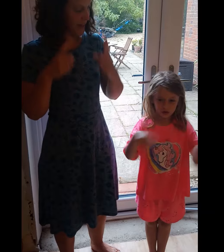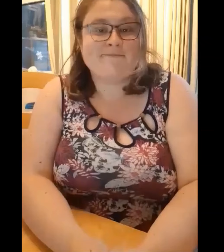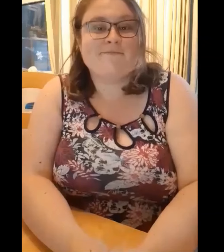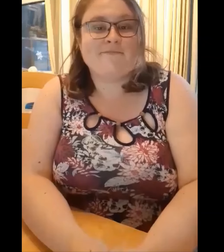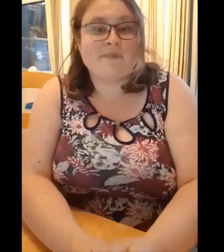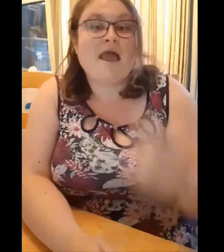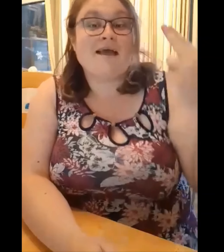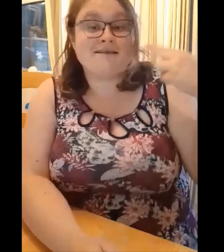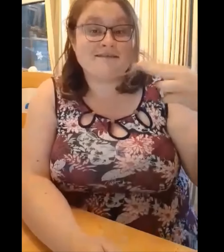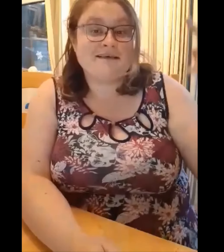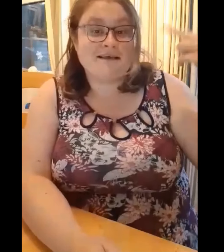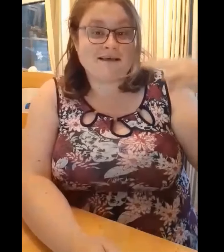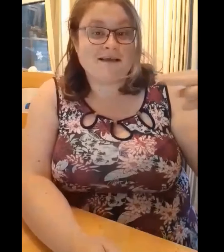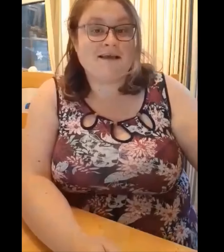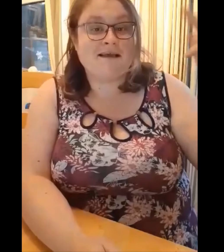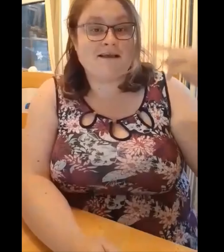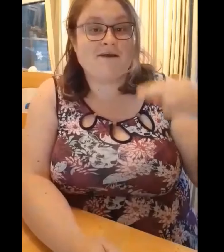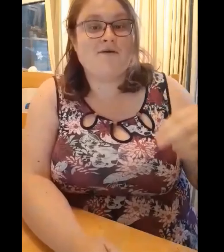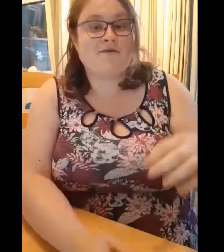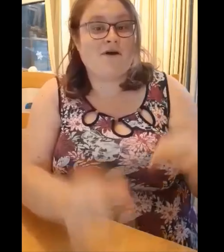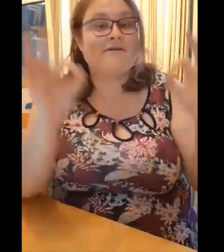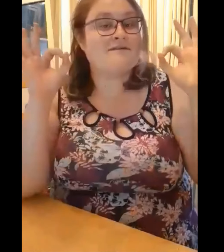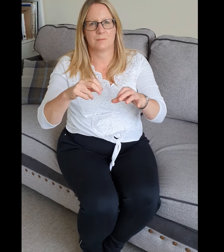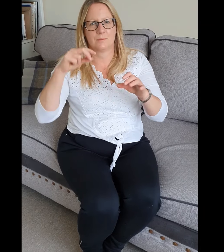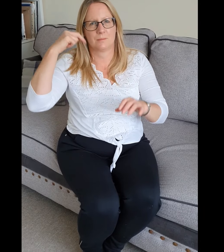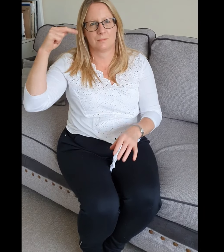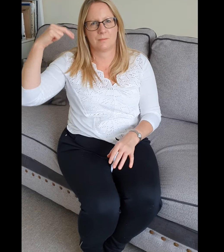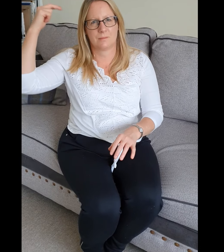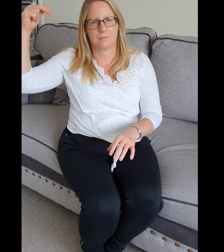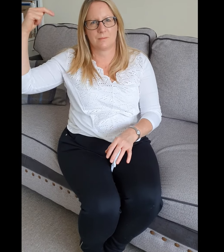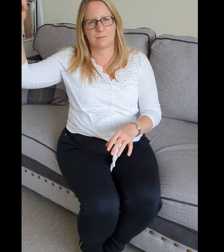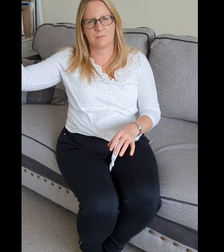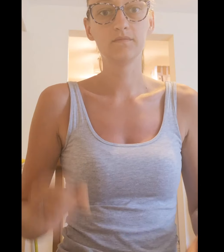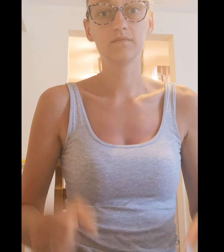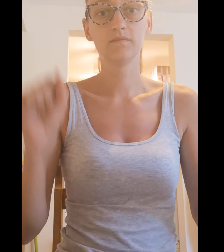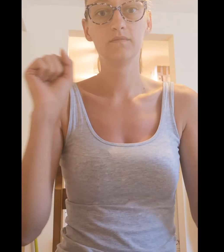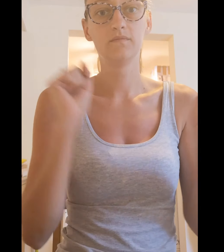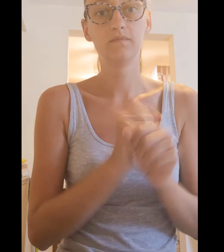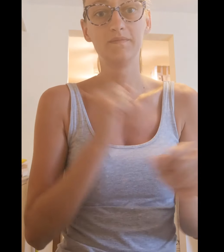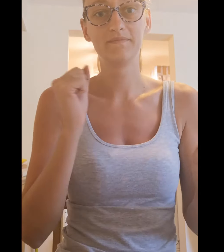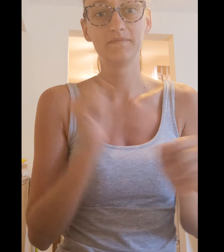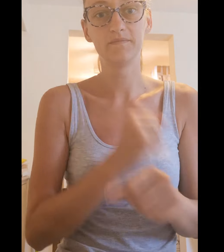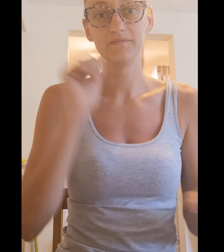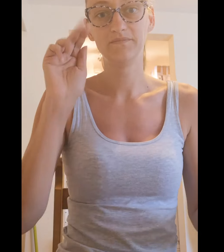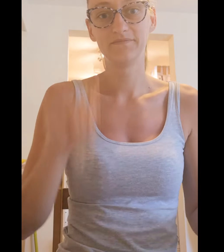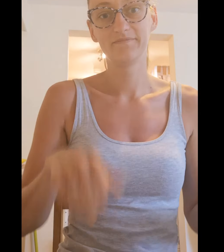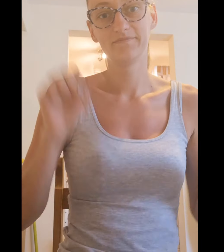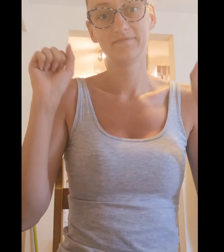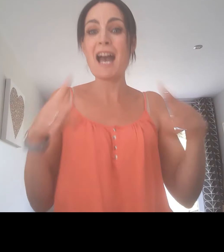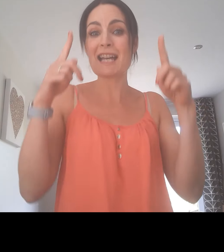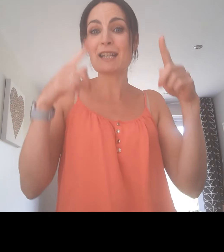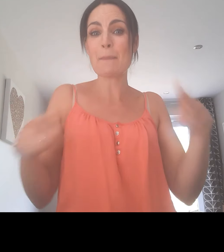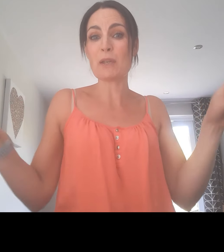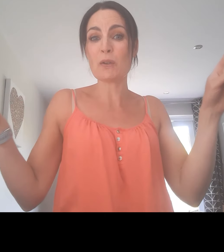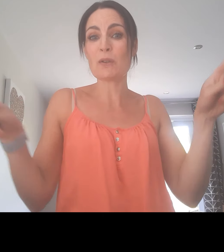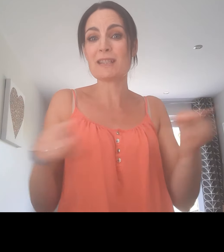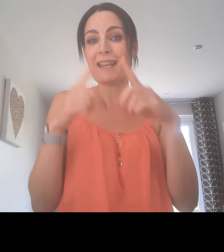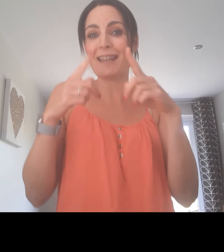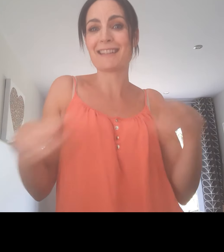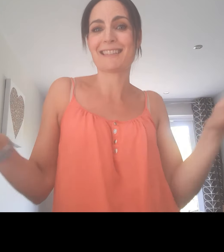Sing your own special song Make your own kind of music